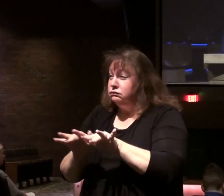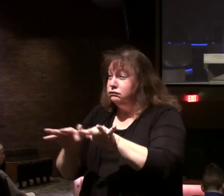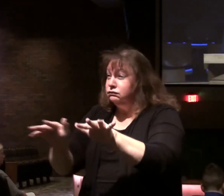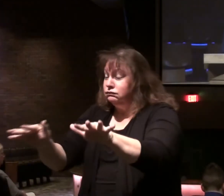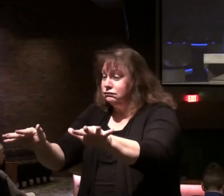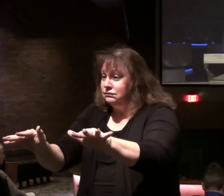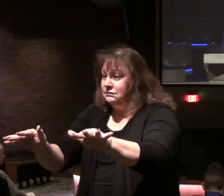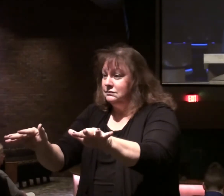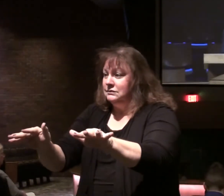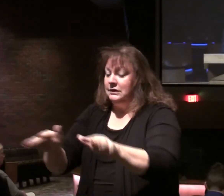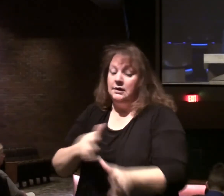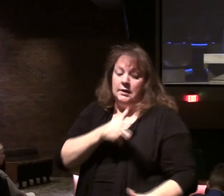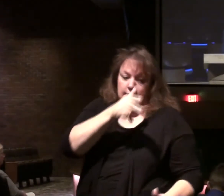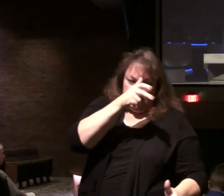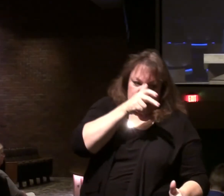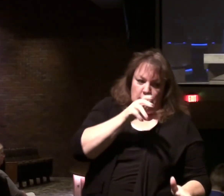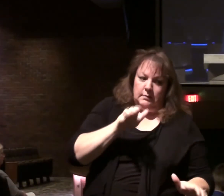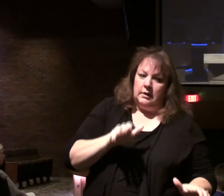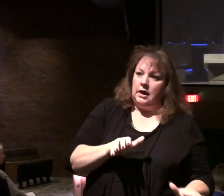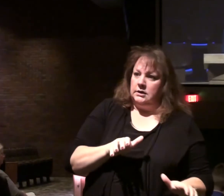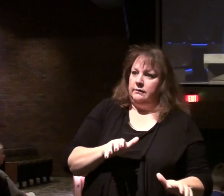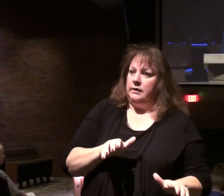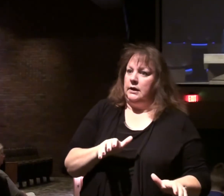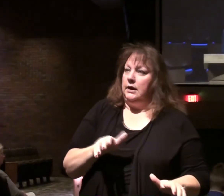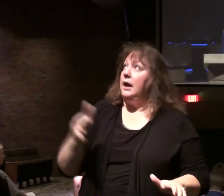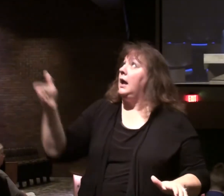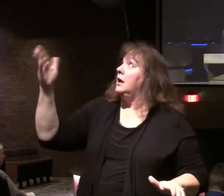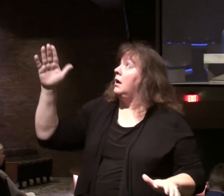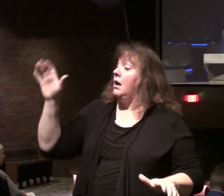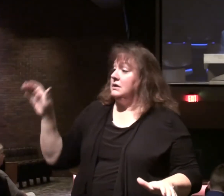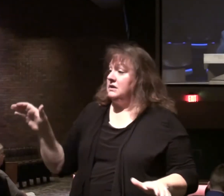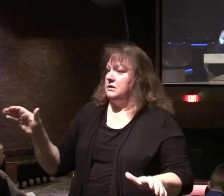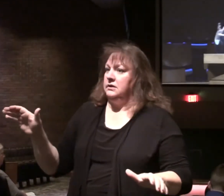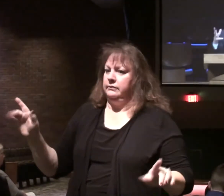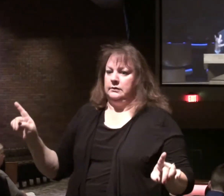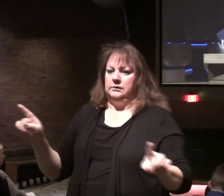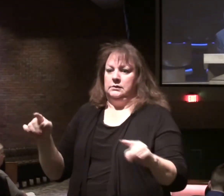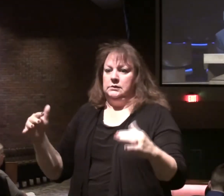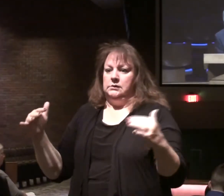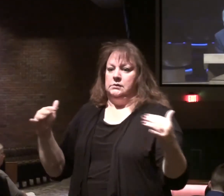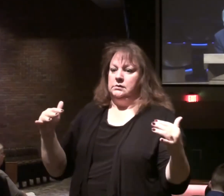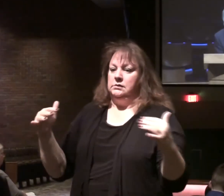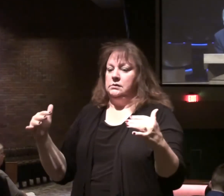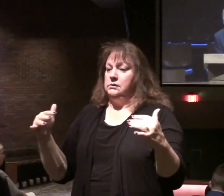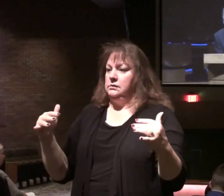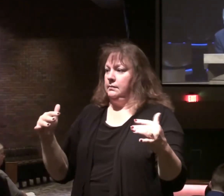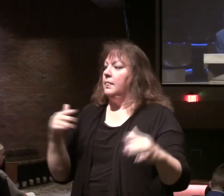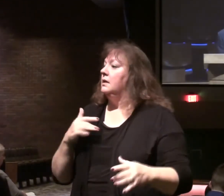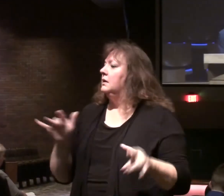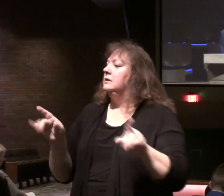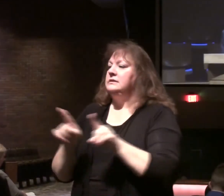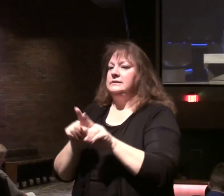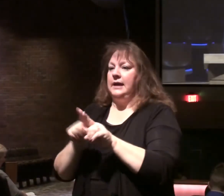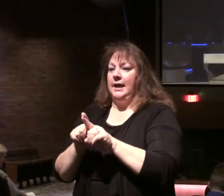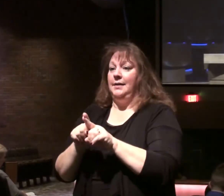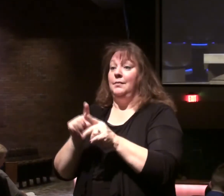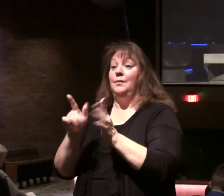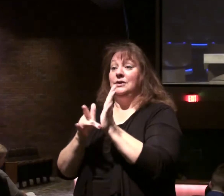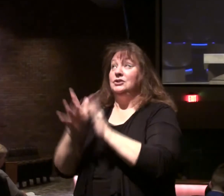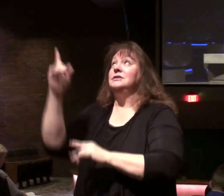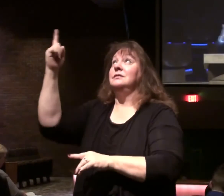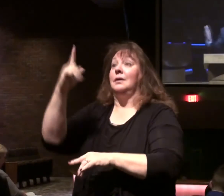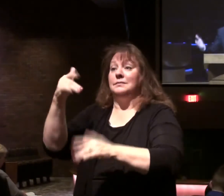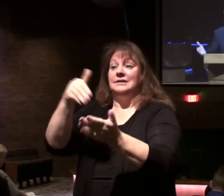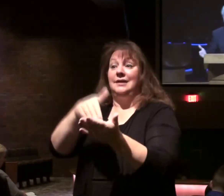demonic activity as well as God's activity. It's going to be as we come into the context of Christ's second coming.